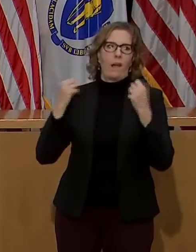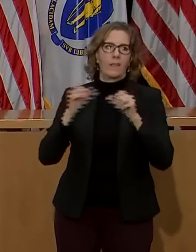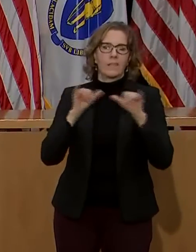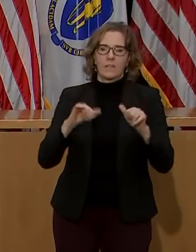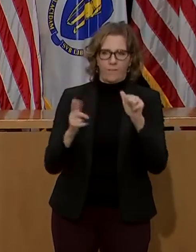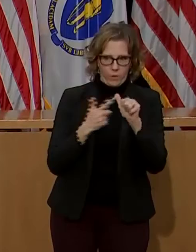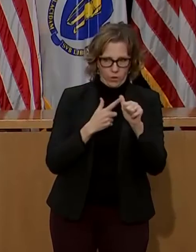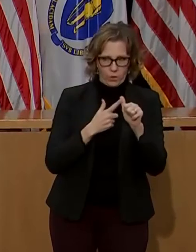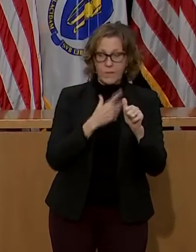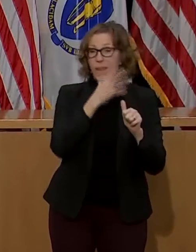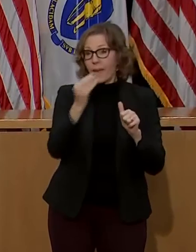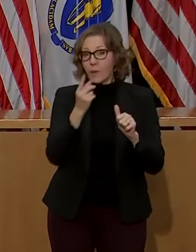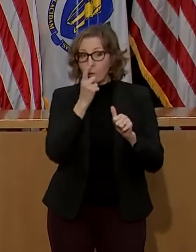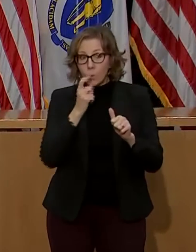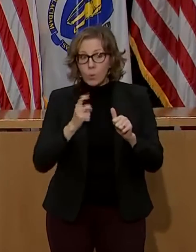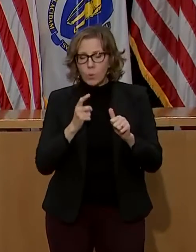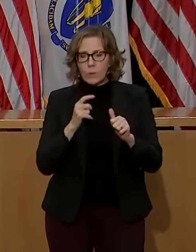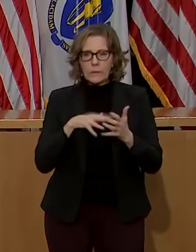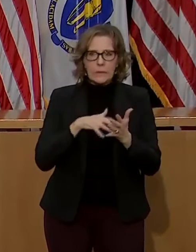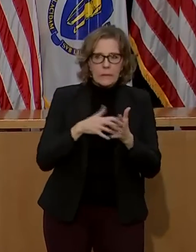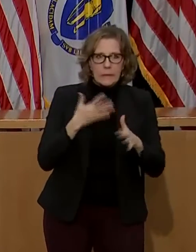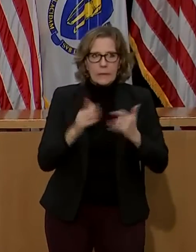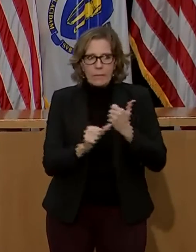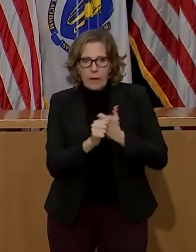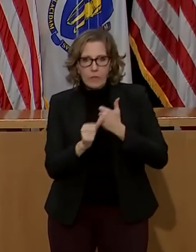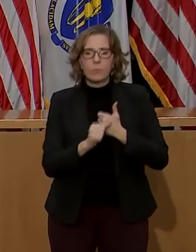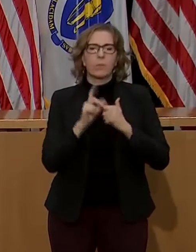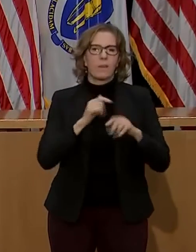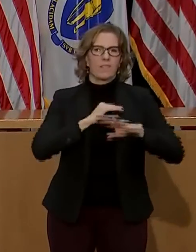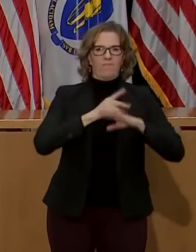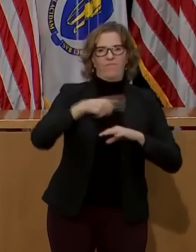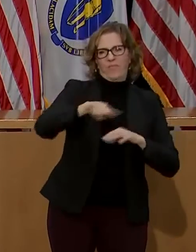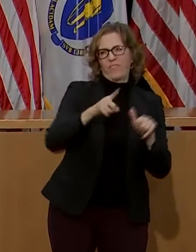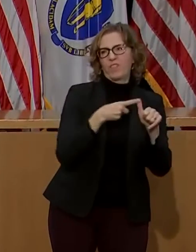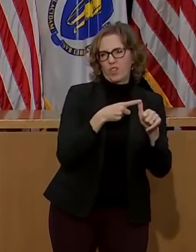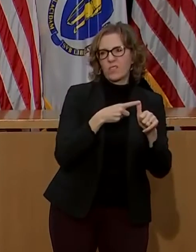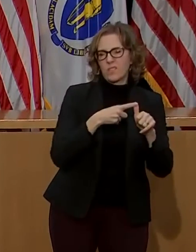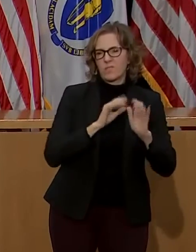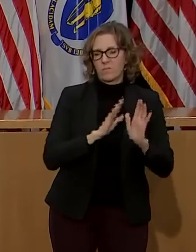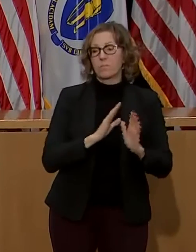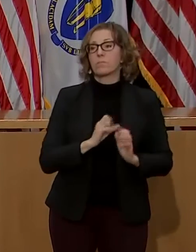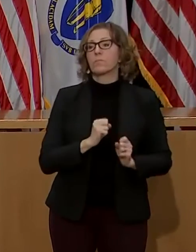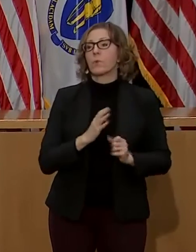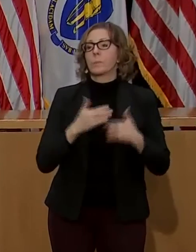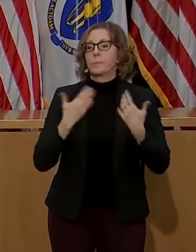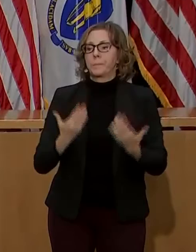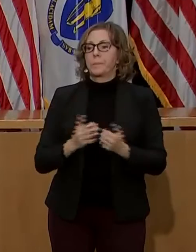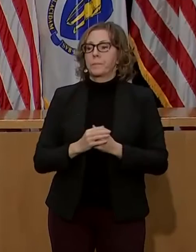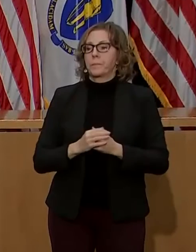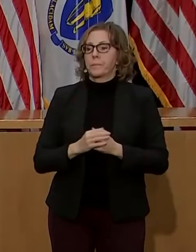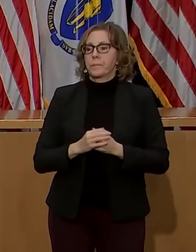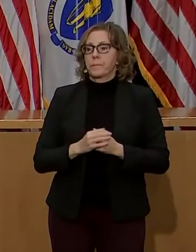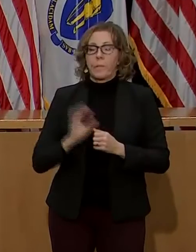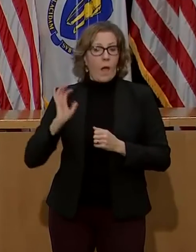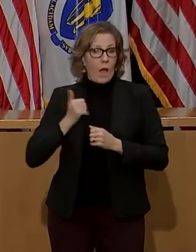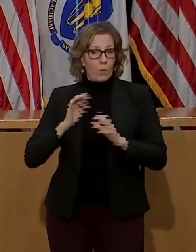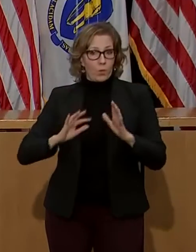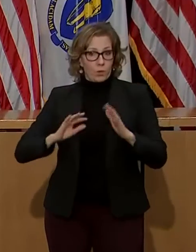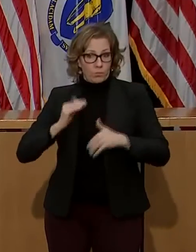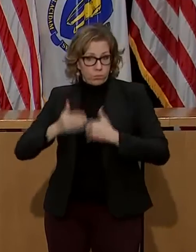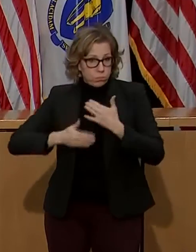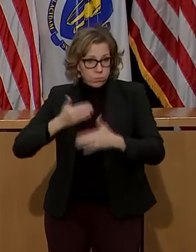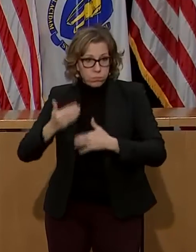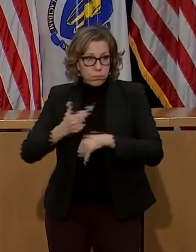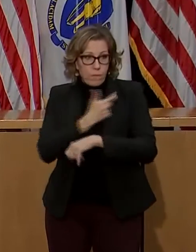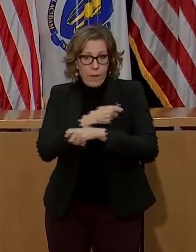vulnerable residents and provide equity. In addition to providing more details on our progress with vaccines so far, I'd